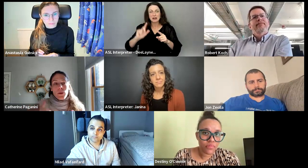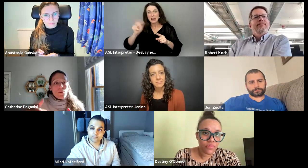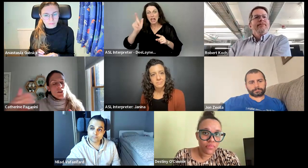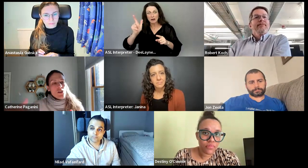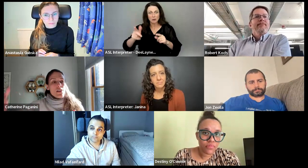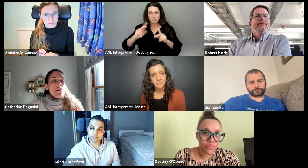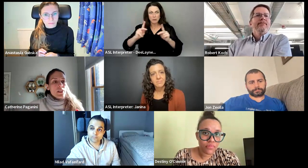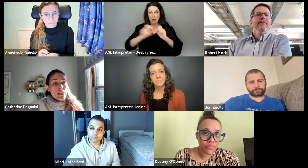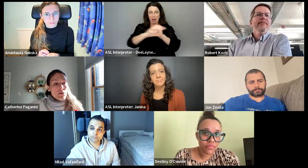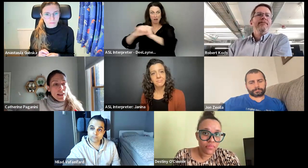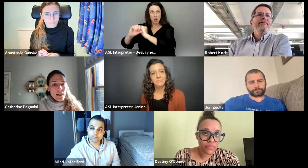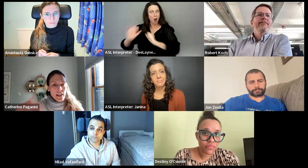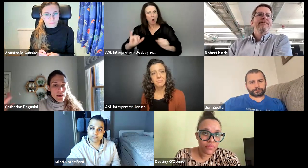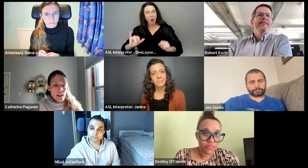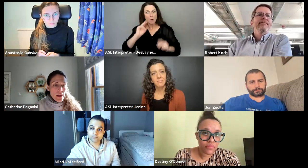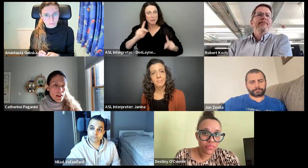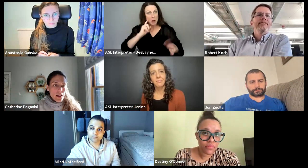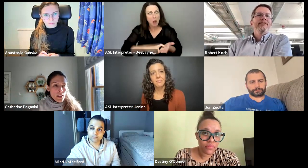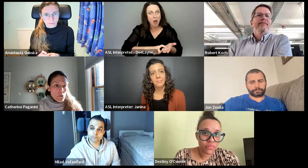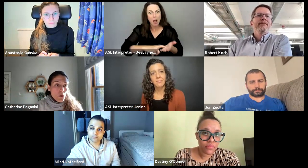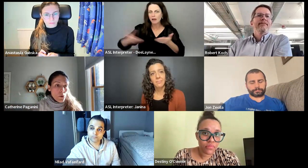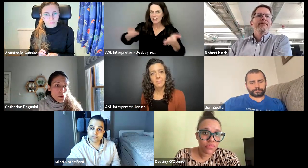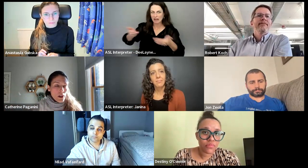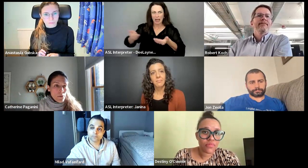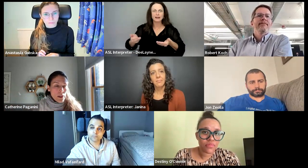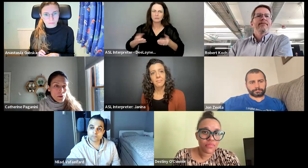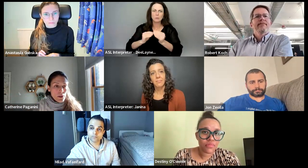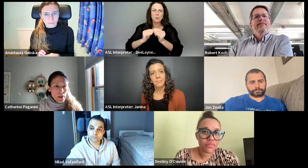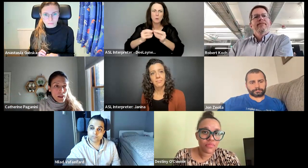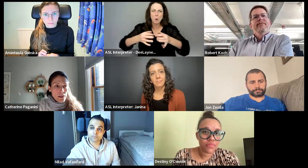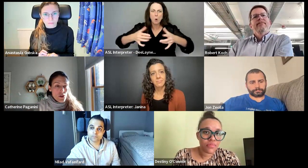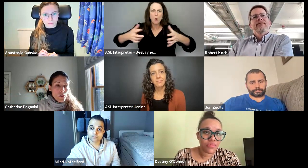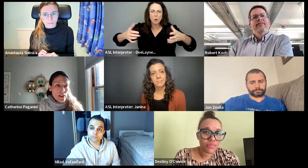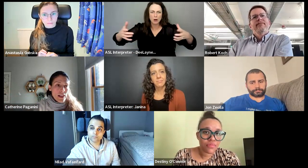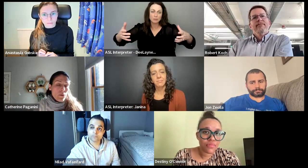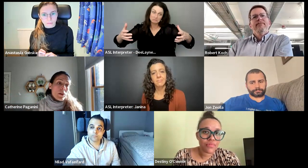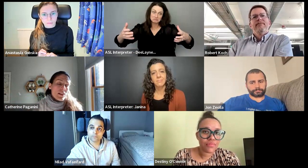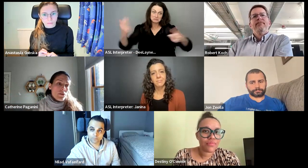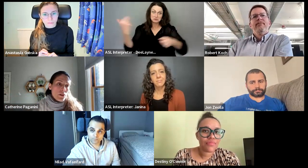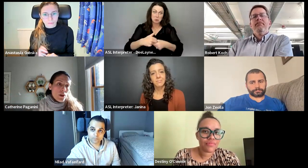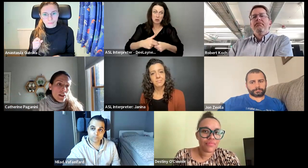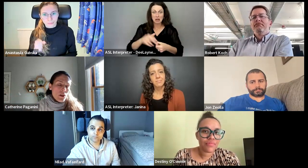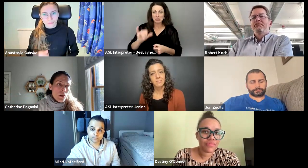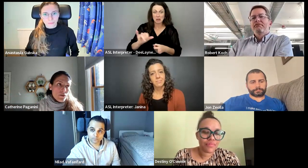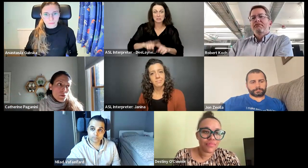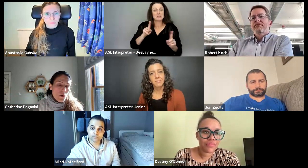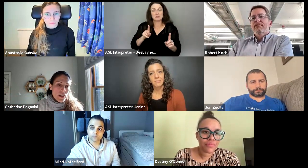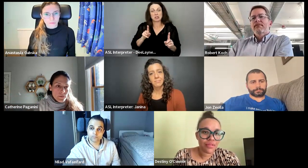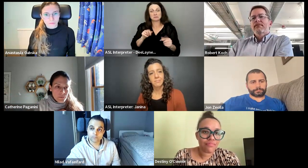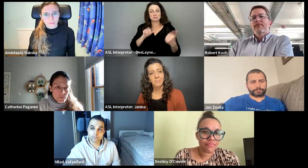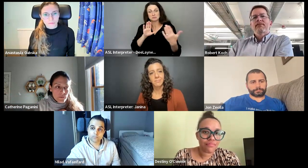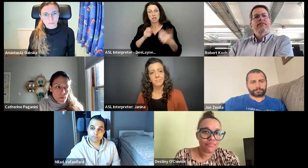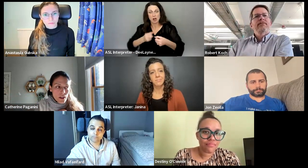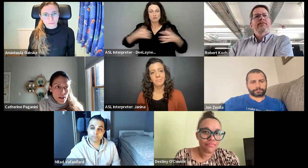some, some people might just discover it. Right. And then, uh, more and more, uh, people may join and that would be a different way of